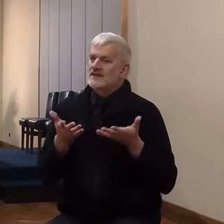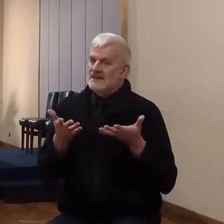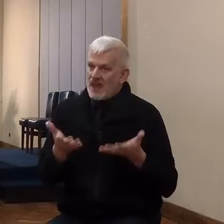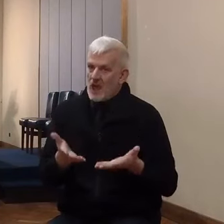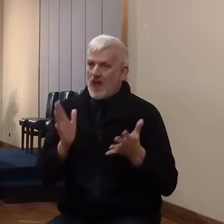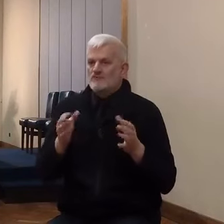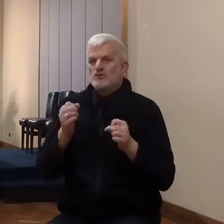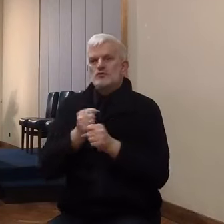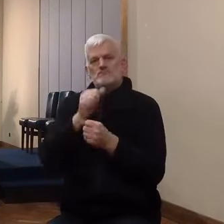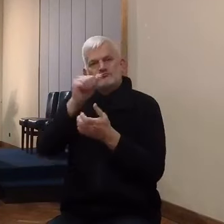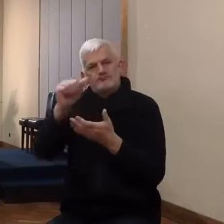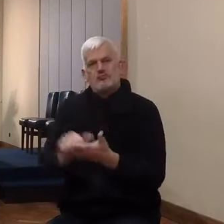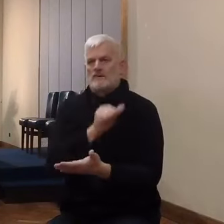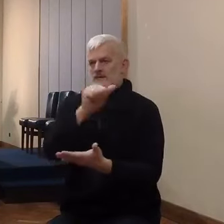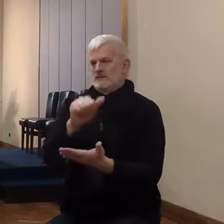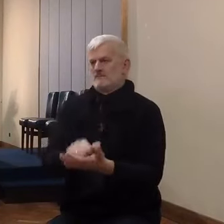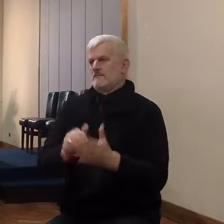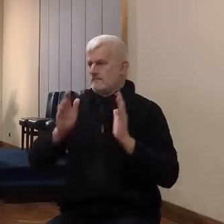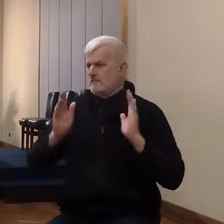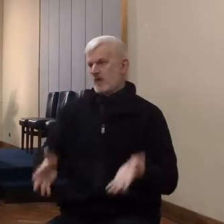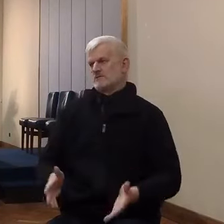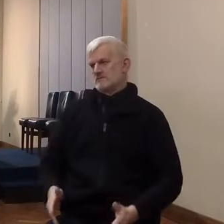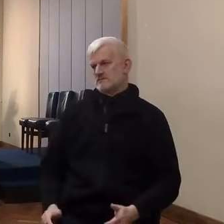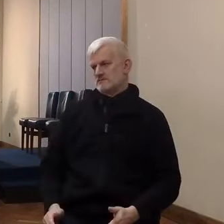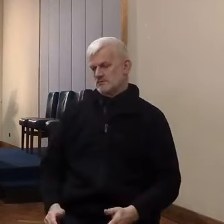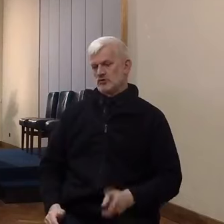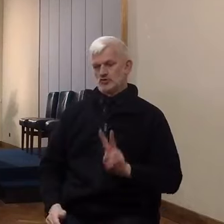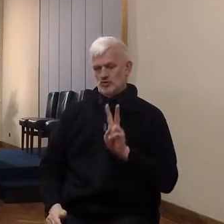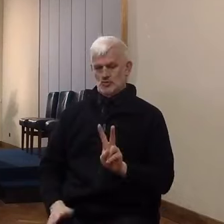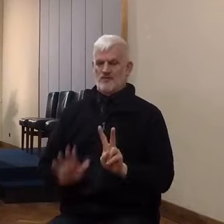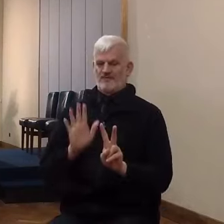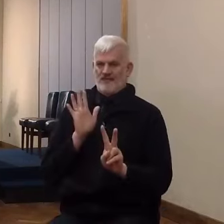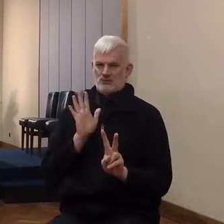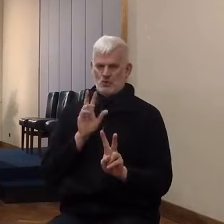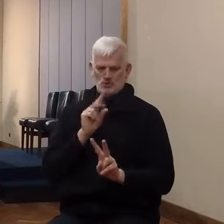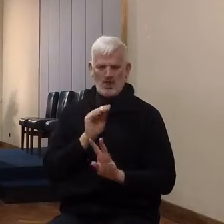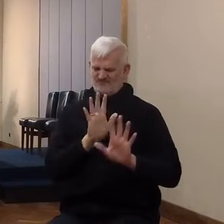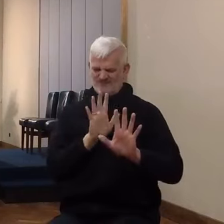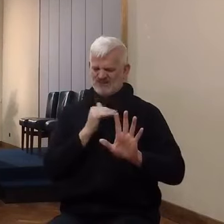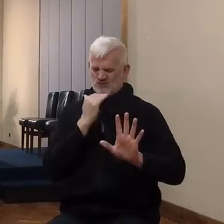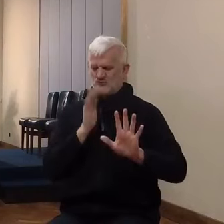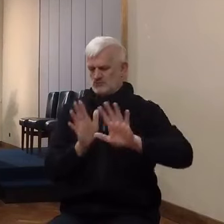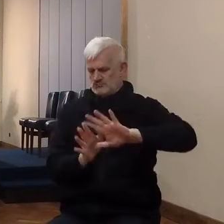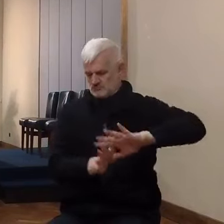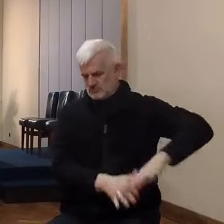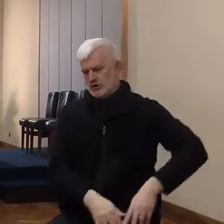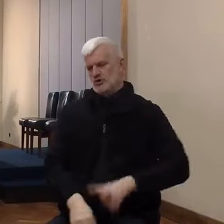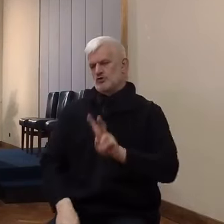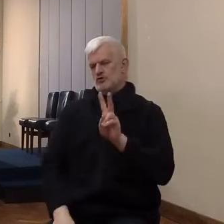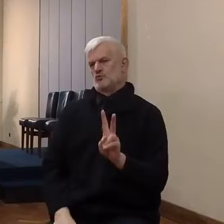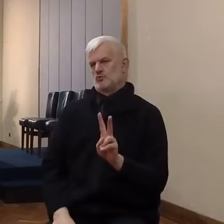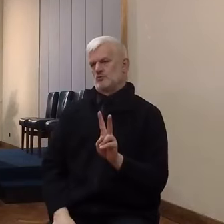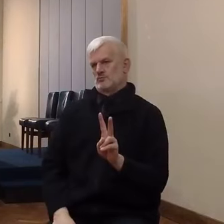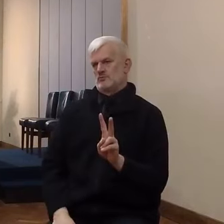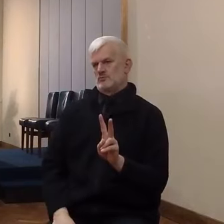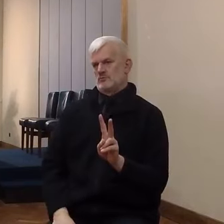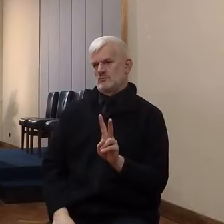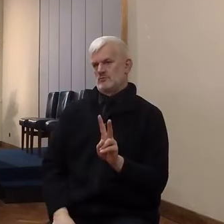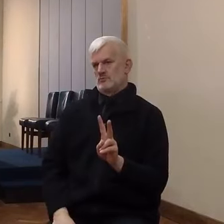to be a much more modest mission to establish common sense things. The rule is, of course, there are